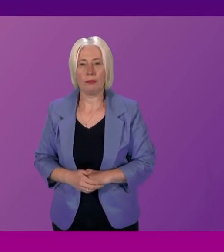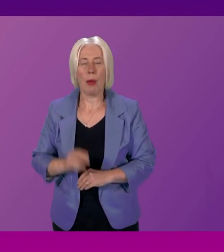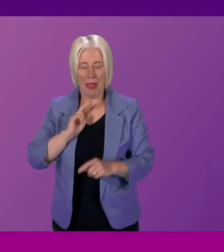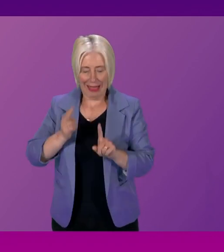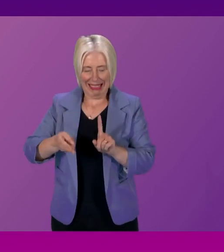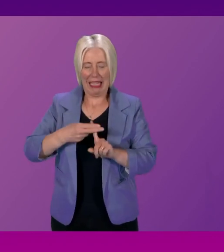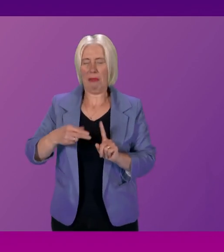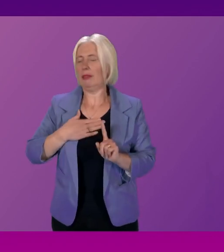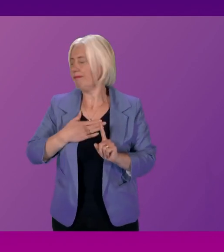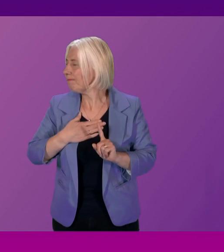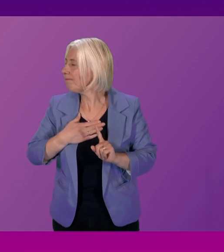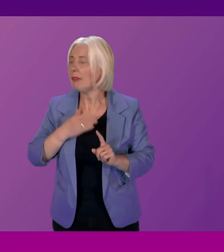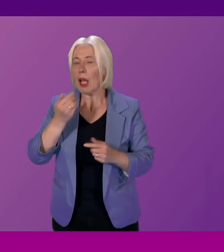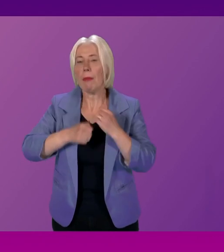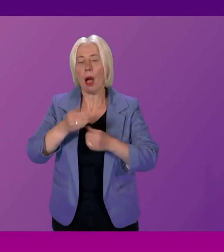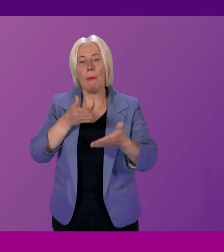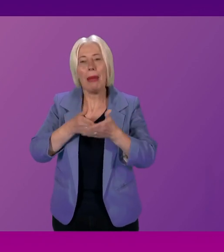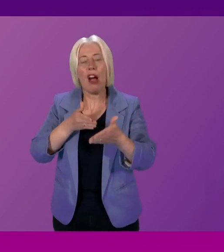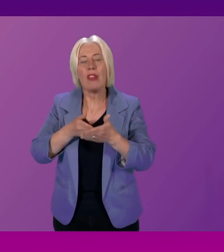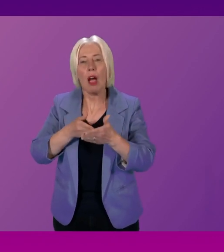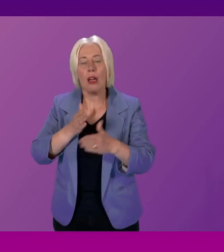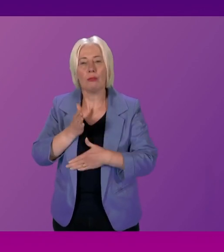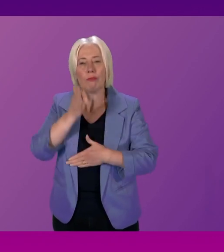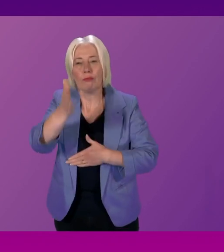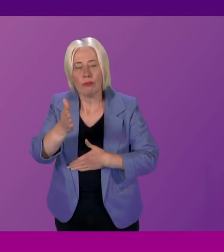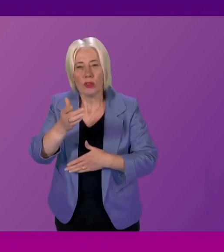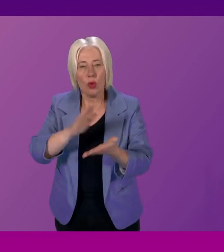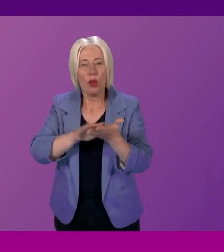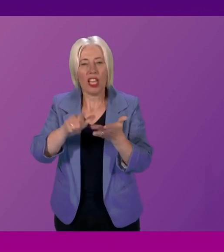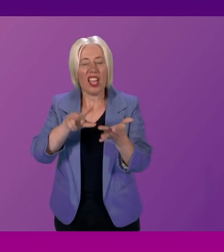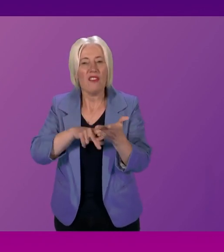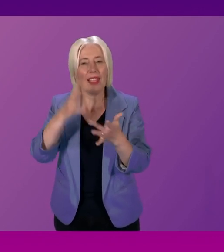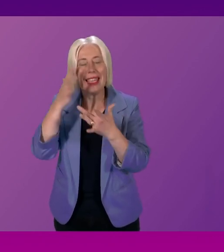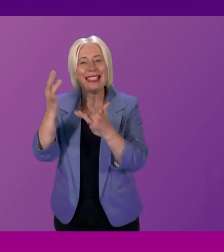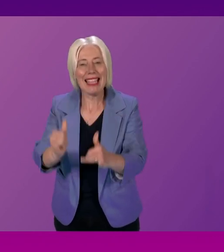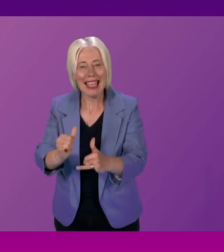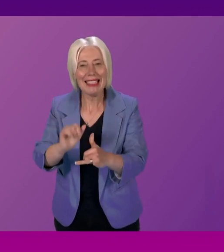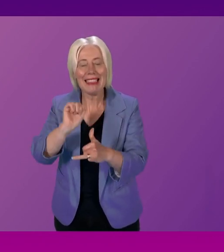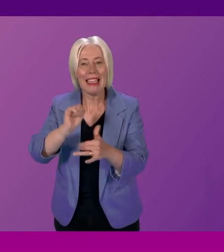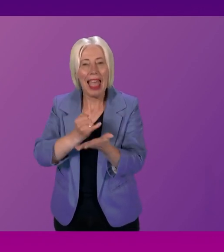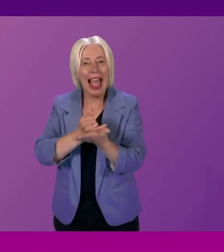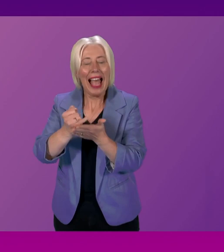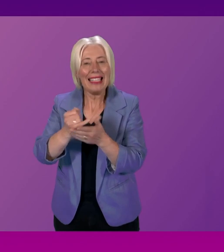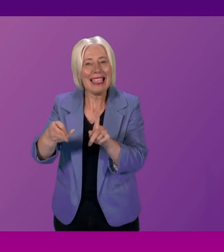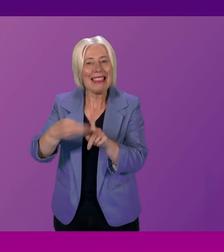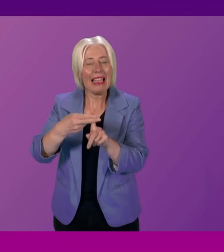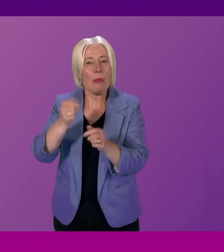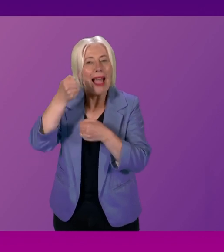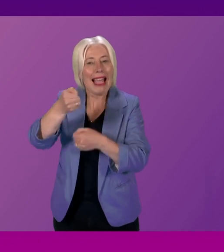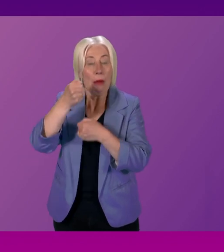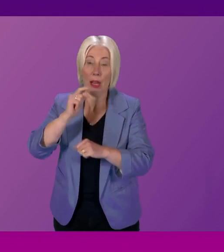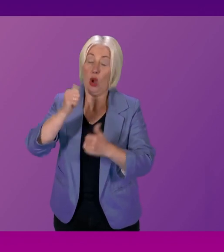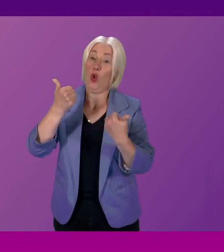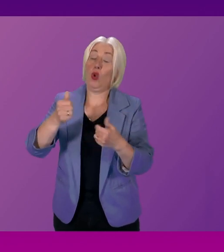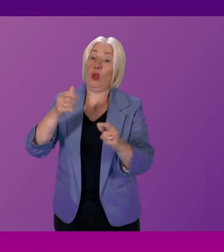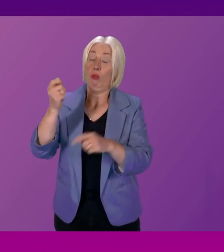Stigma often presents a barrier to people accessing HIV testing, and this anti-stigma campaign is an exciting milestone in Scotland's